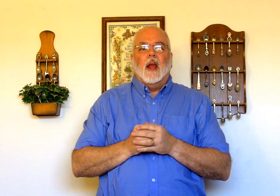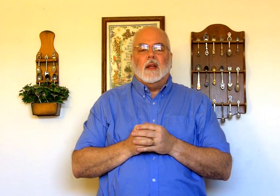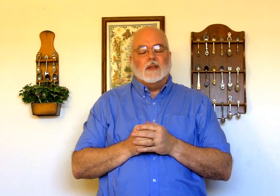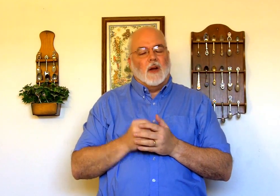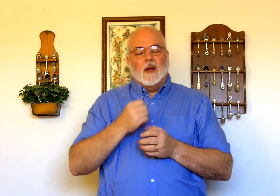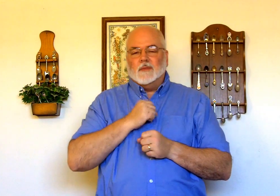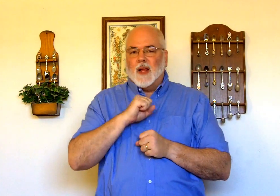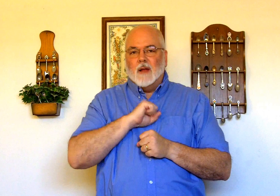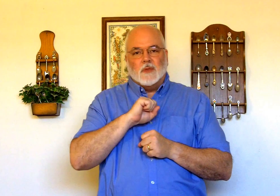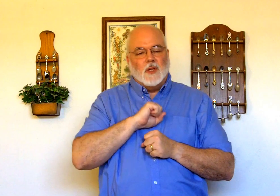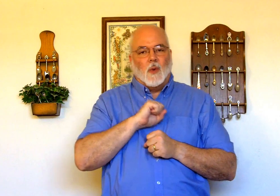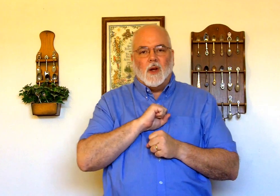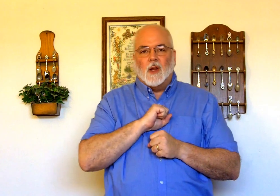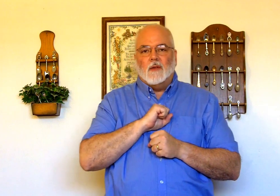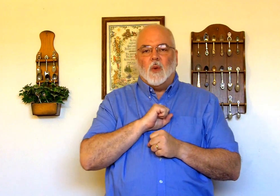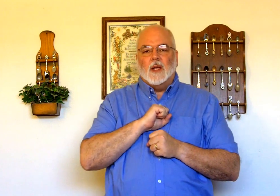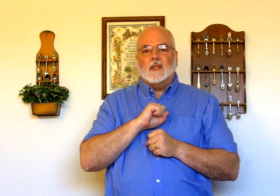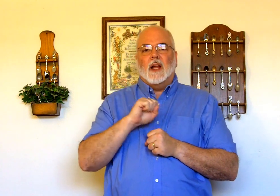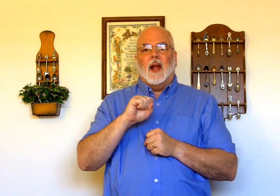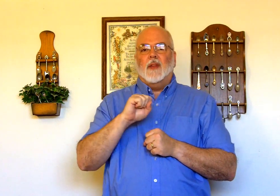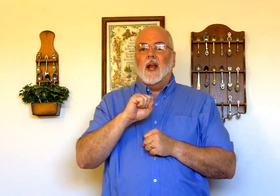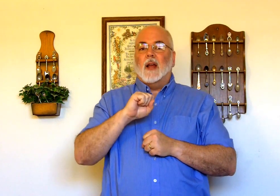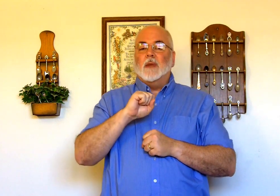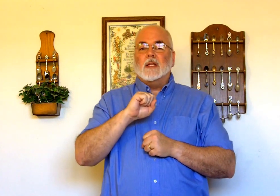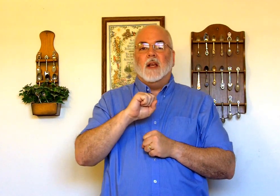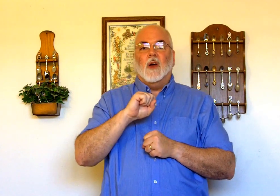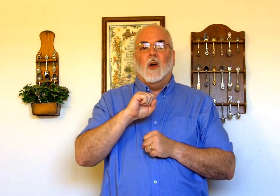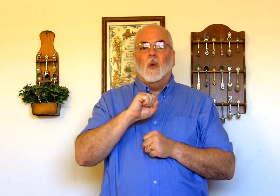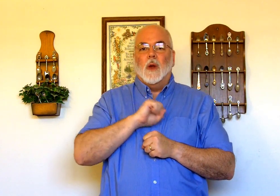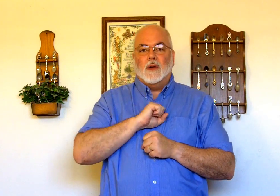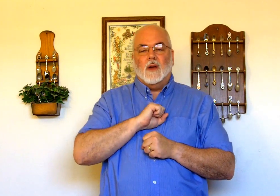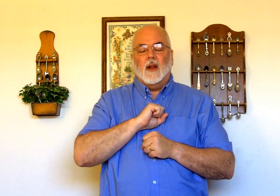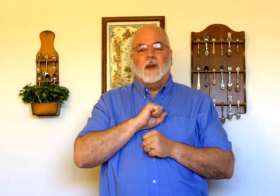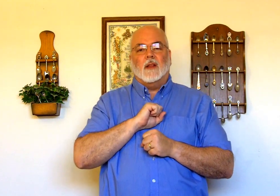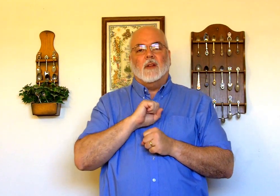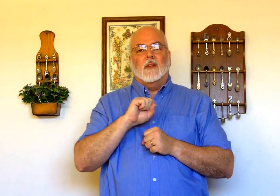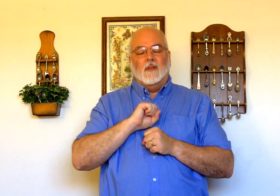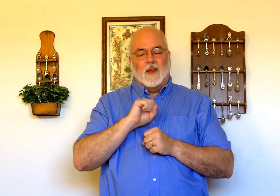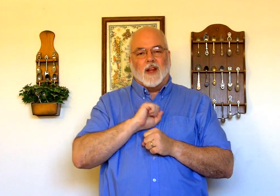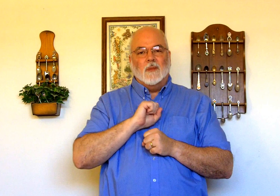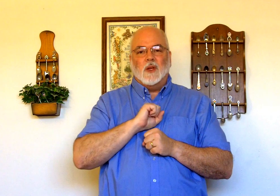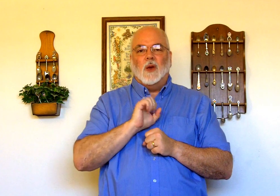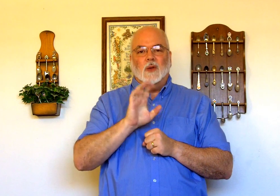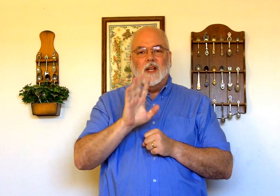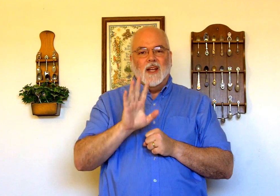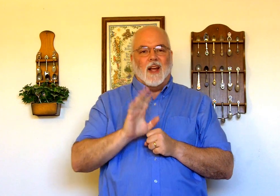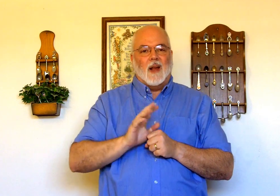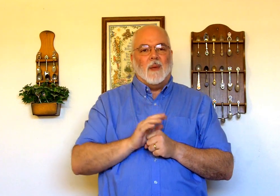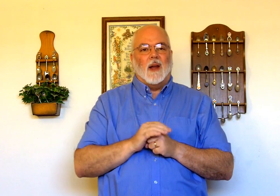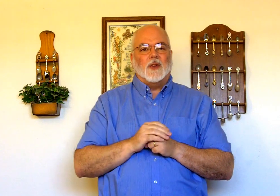Sorry. I'm still working on that voice. I feel like I've been sick all winter. If it comes and goes I apologize